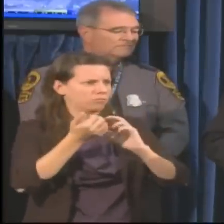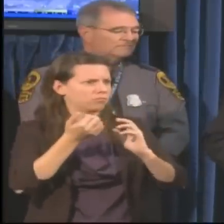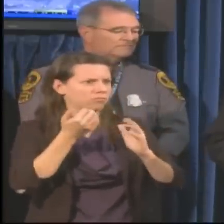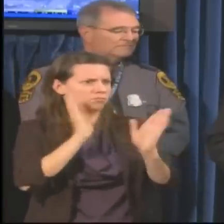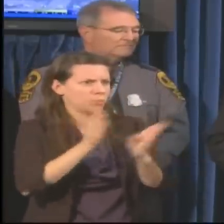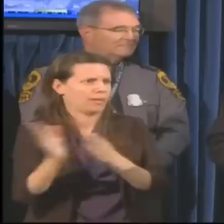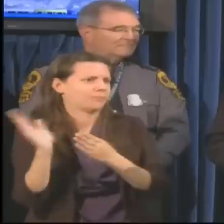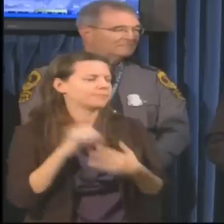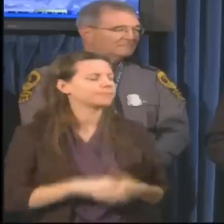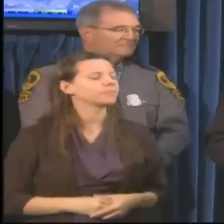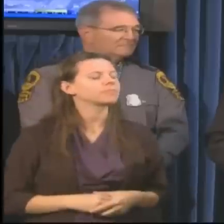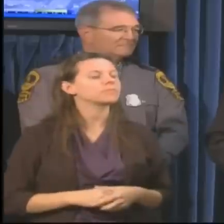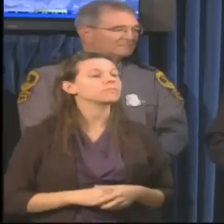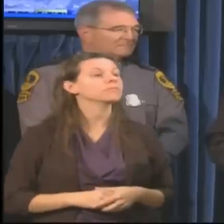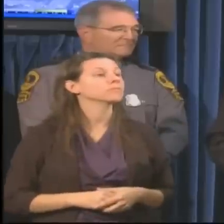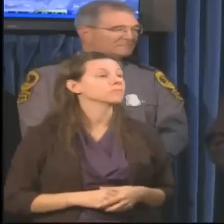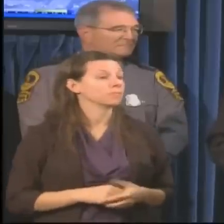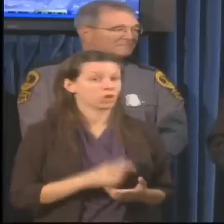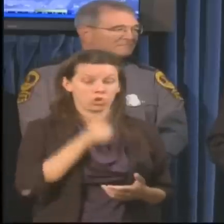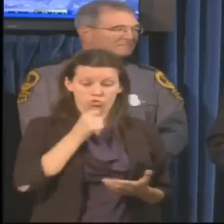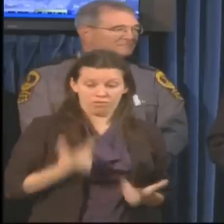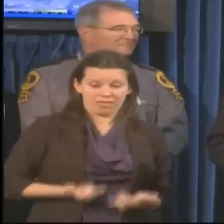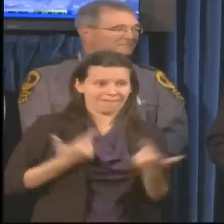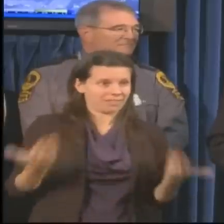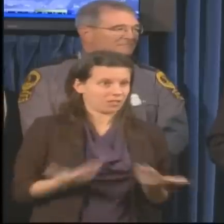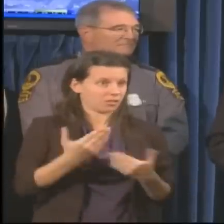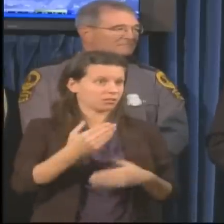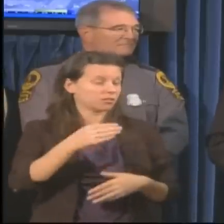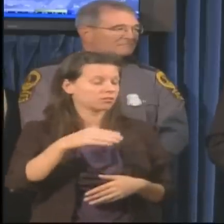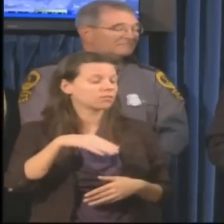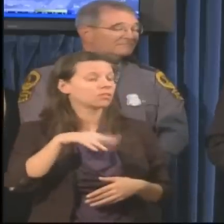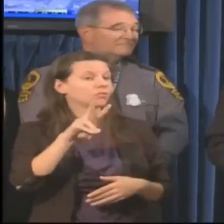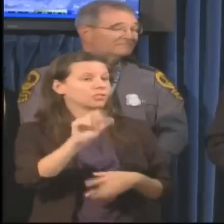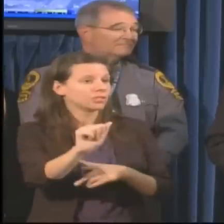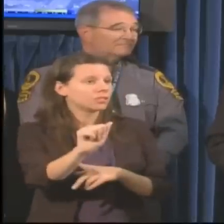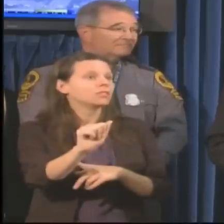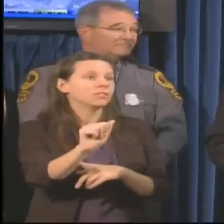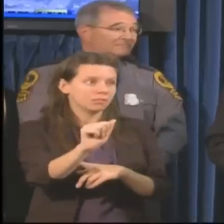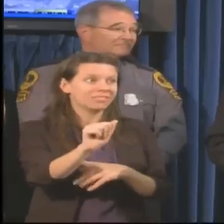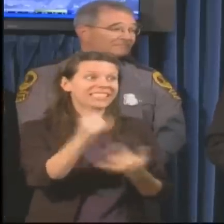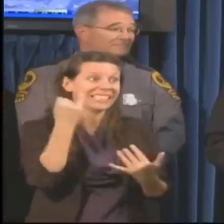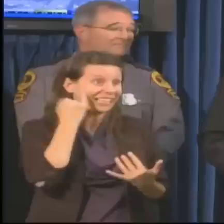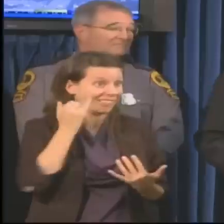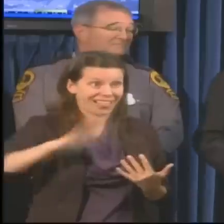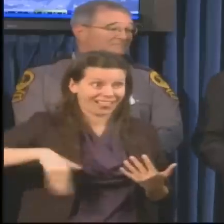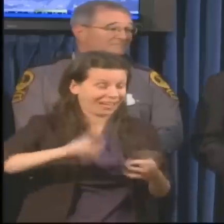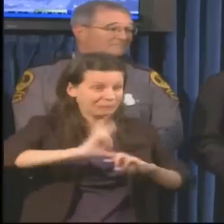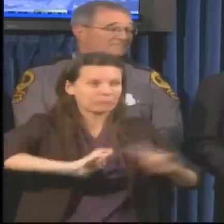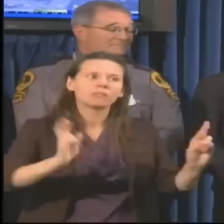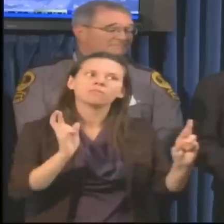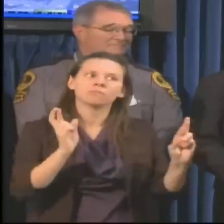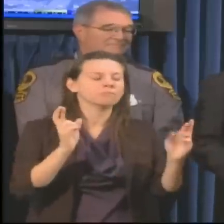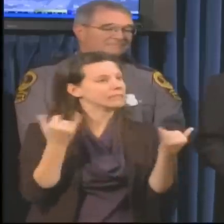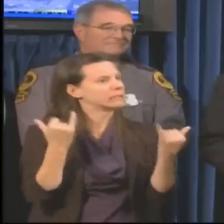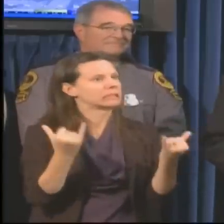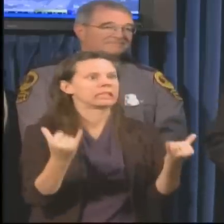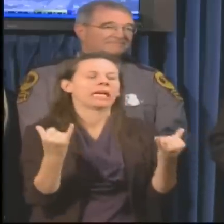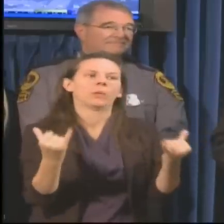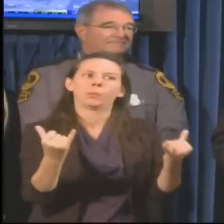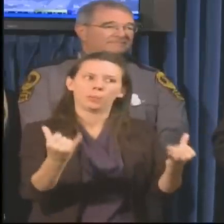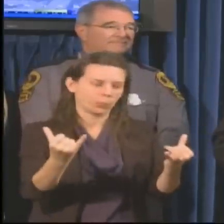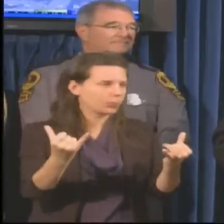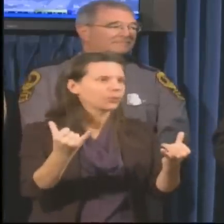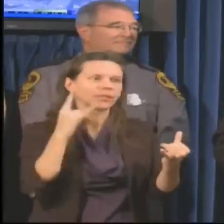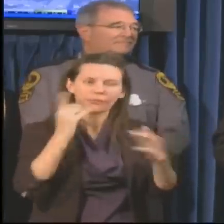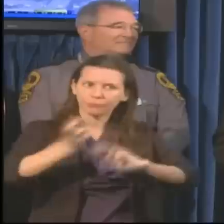The things that we ask residents to do now, of course, first and foremost, is if there are any final preparations that they need to do, please make them right